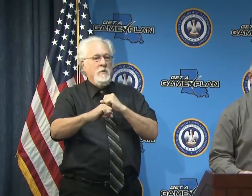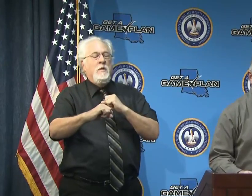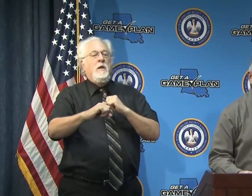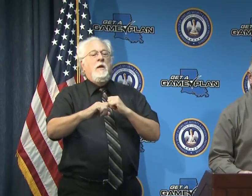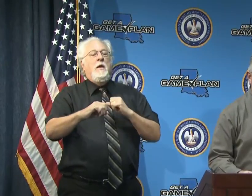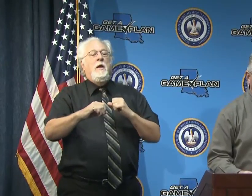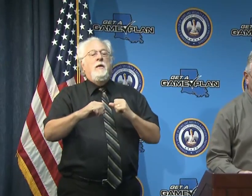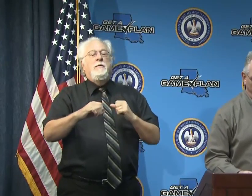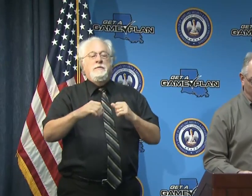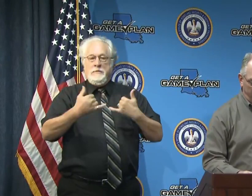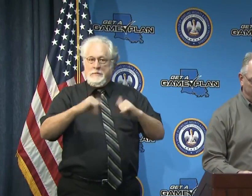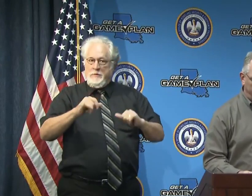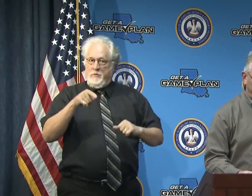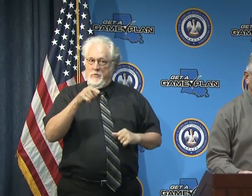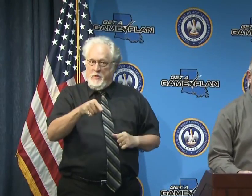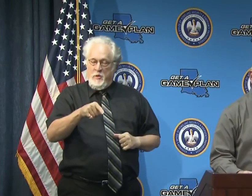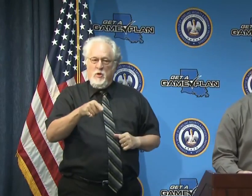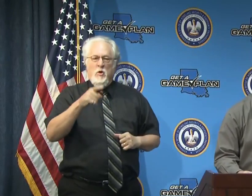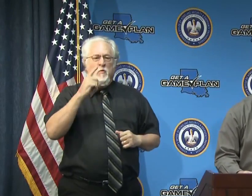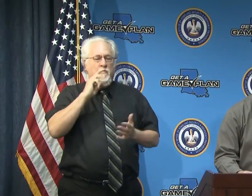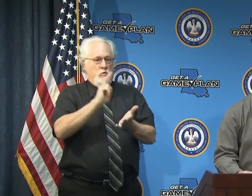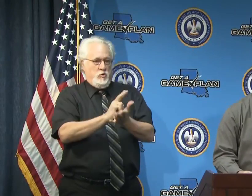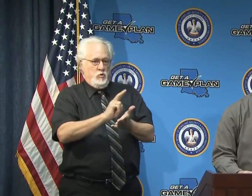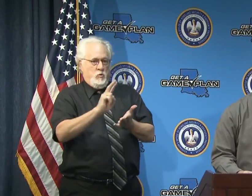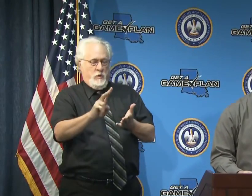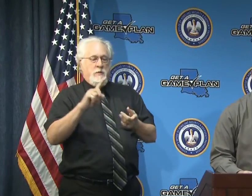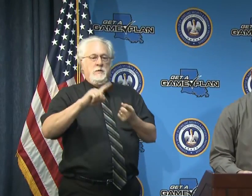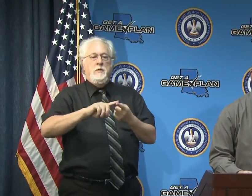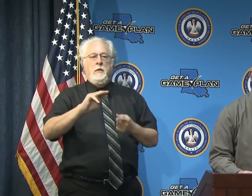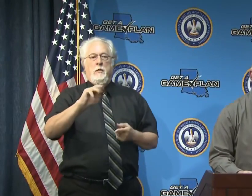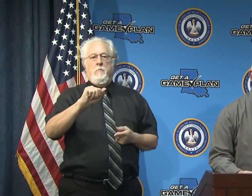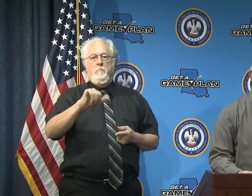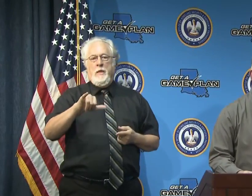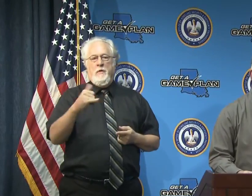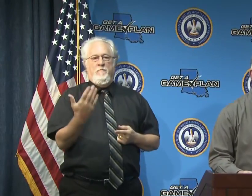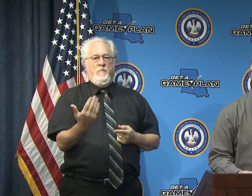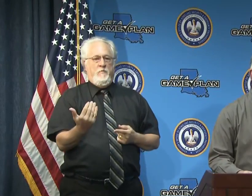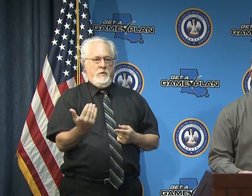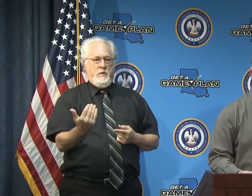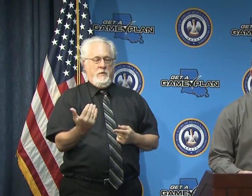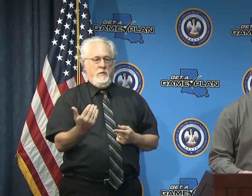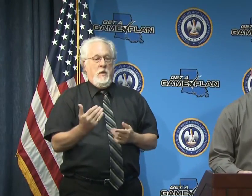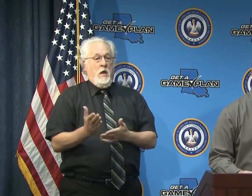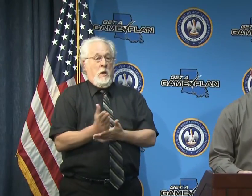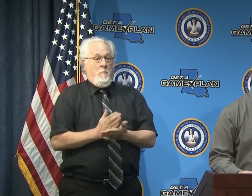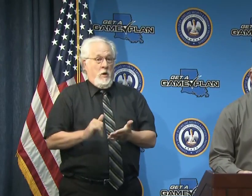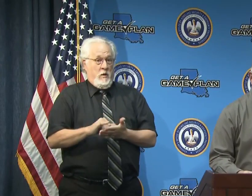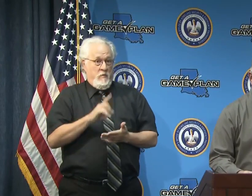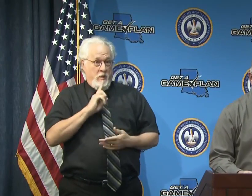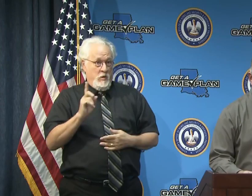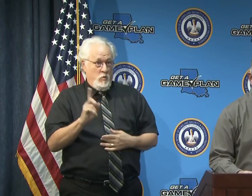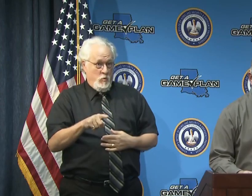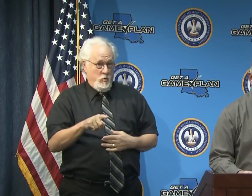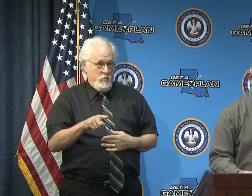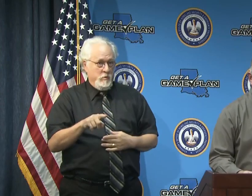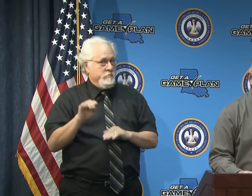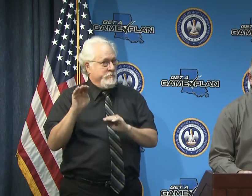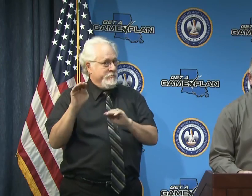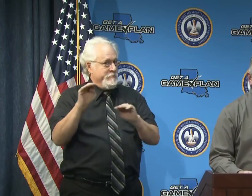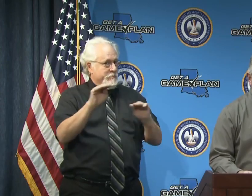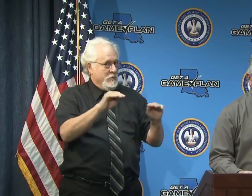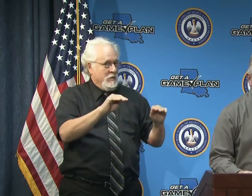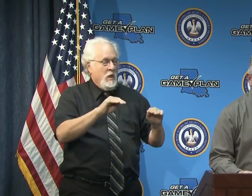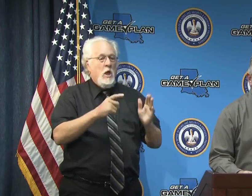in effect and for the next two weeks till may the 15th part of that order and this is simply a way of reminding folks